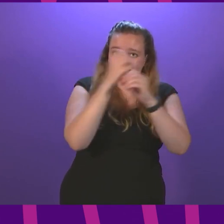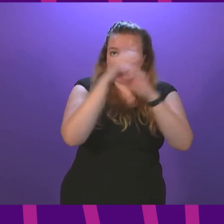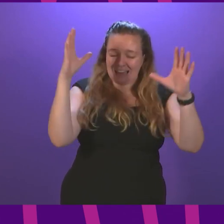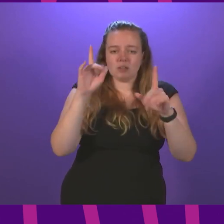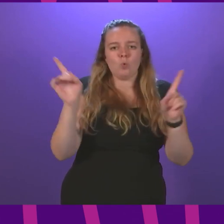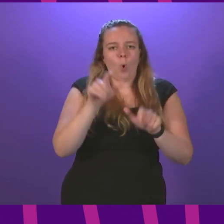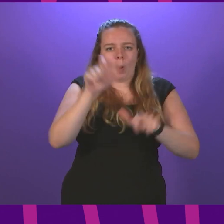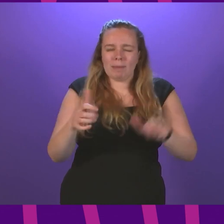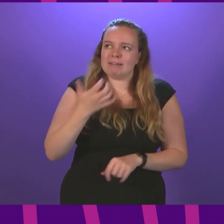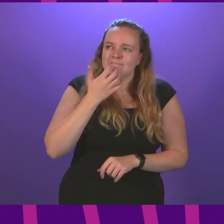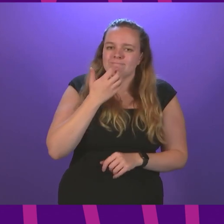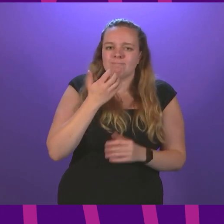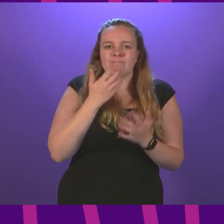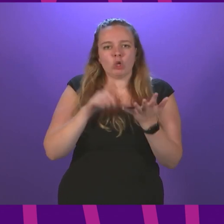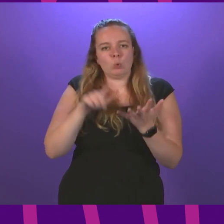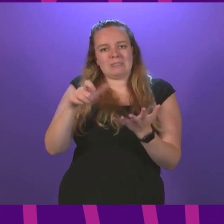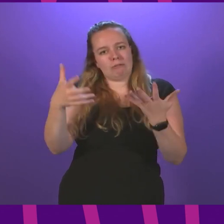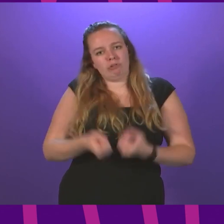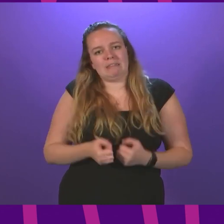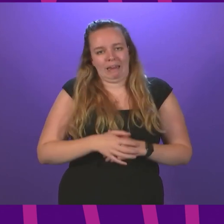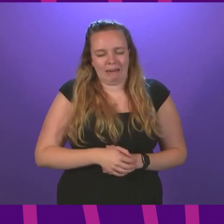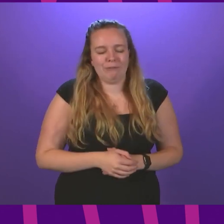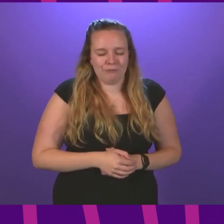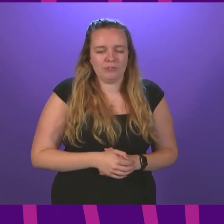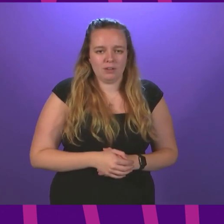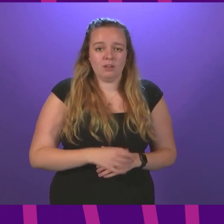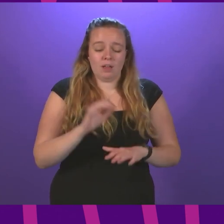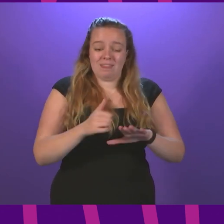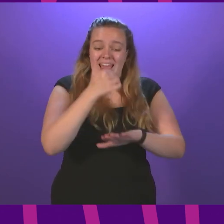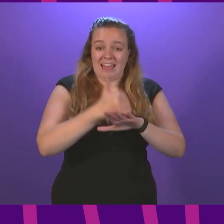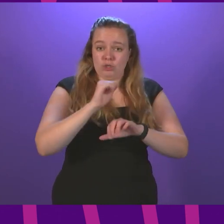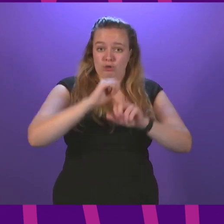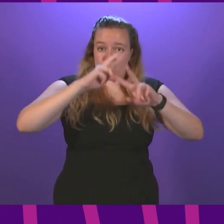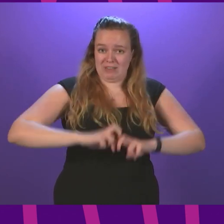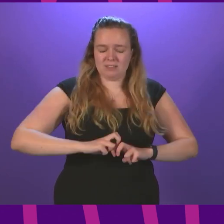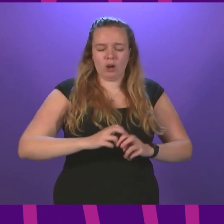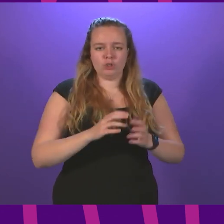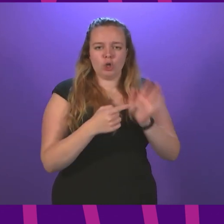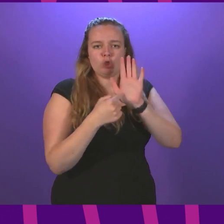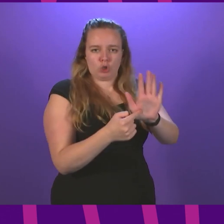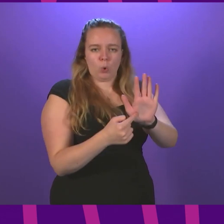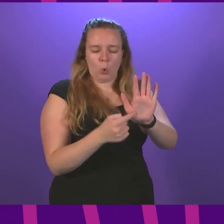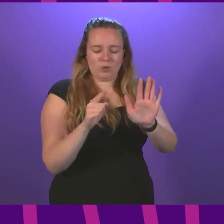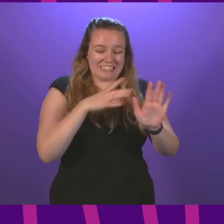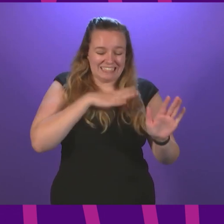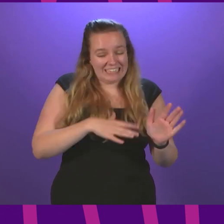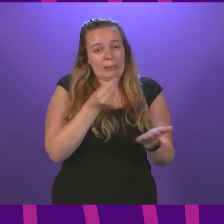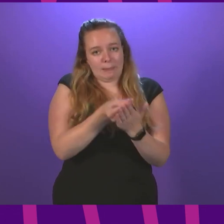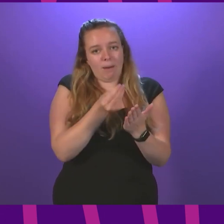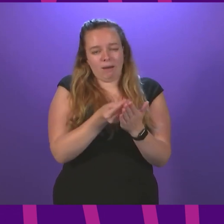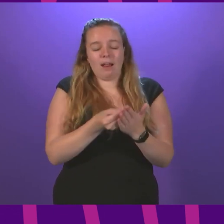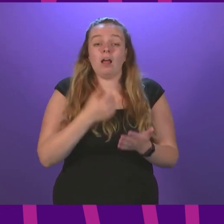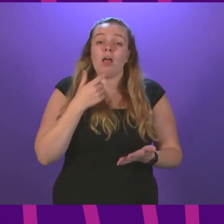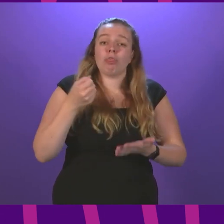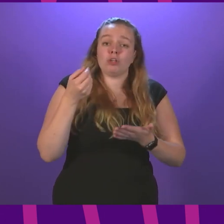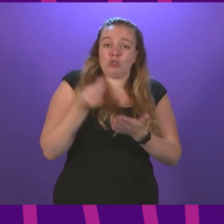of what people face on universal credit. The Institute's research highlights the need for this money. The Chancellor